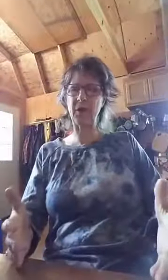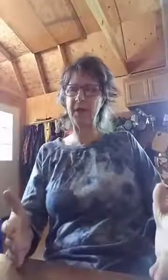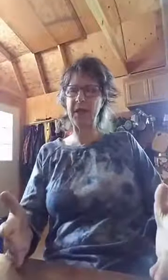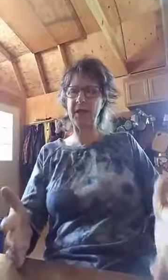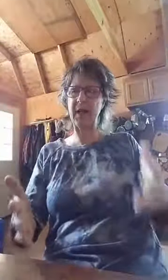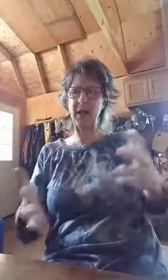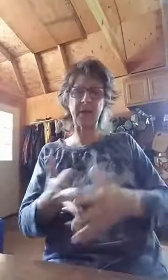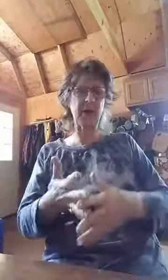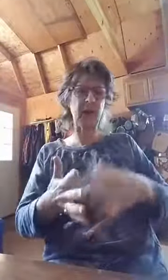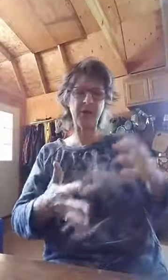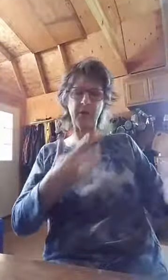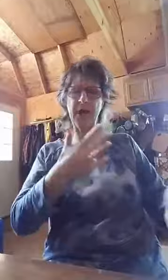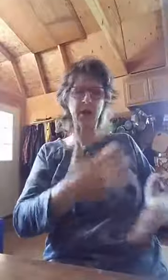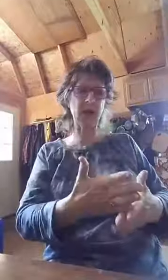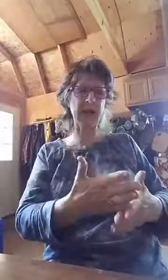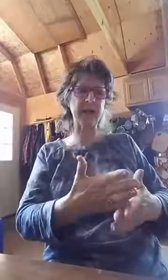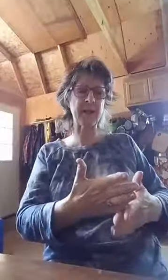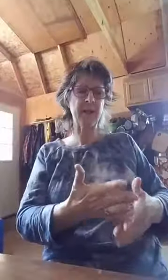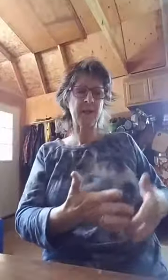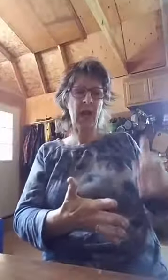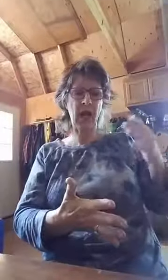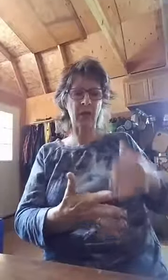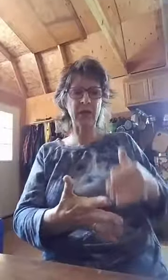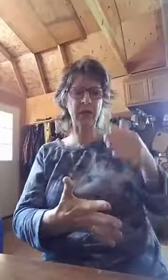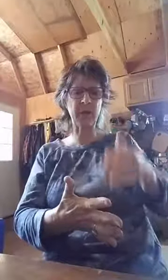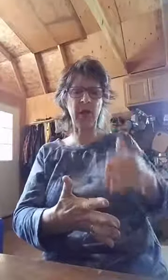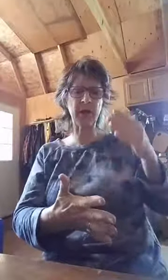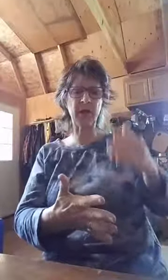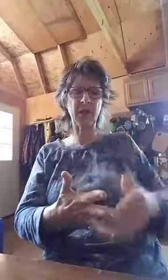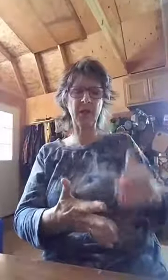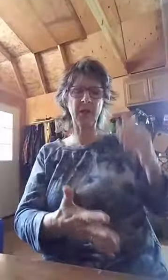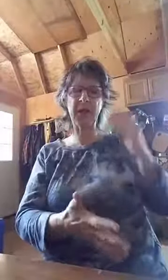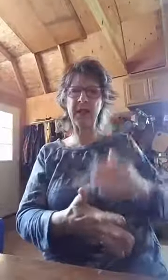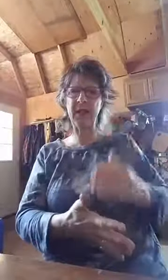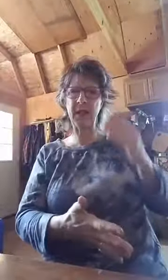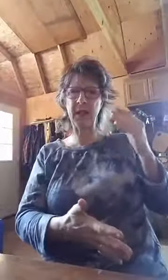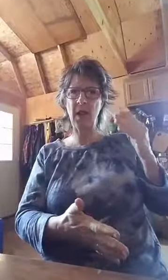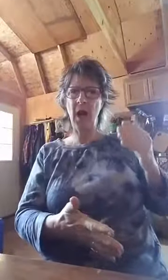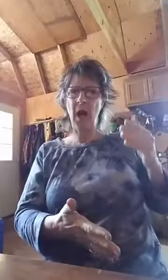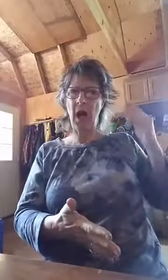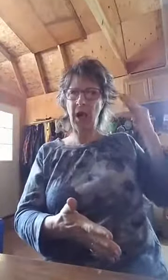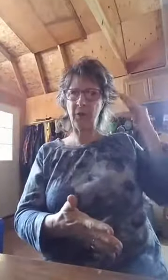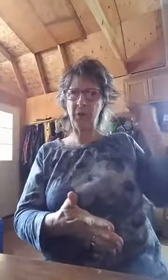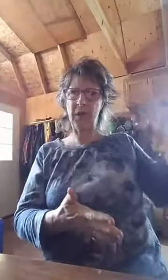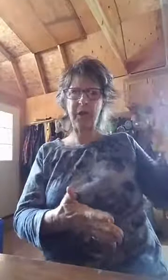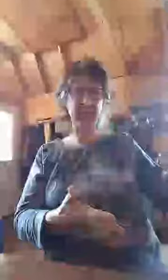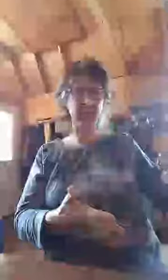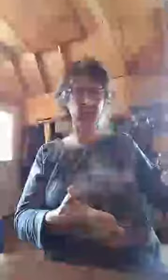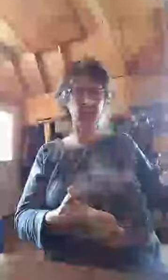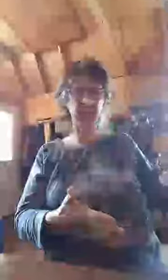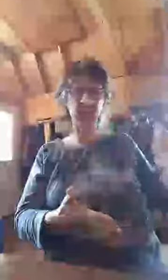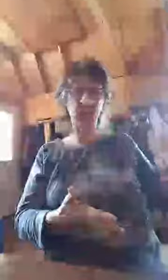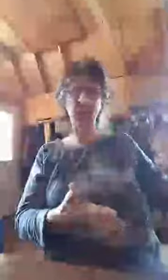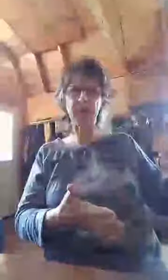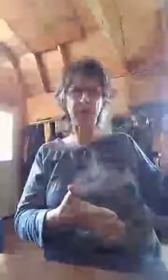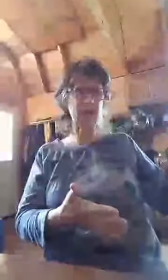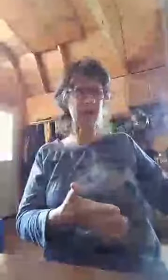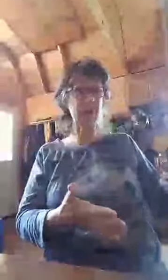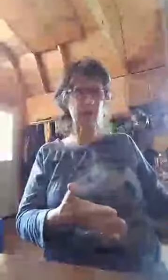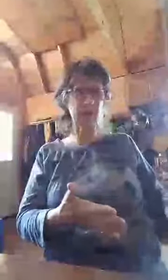a dream, I say, Holy spirit, I have the mind of Christ. I have wisdom, knowledge, discernment, and skill. I have brain that's smarter than all the smartest people in